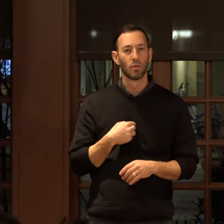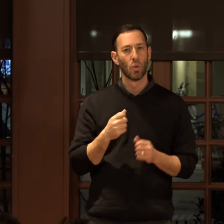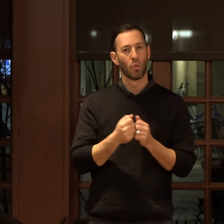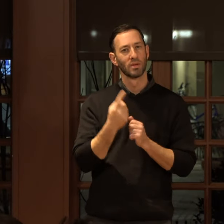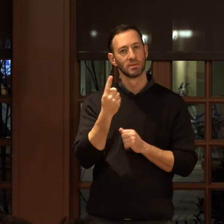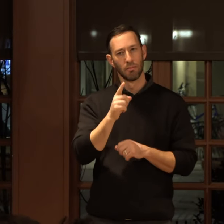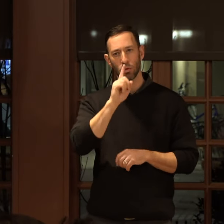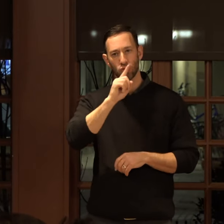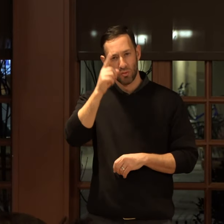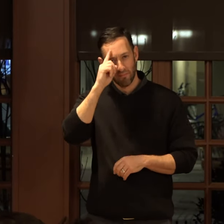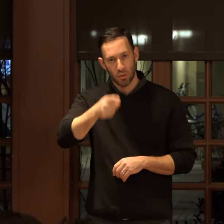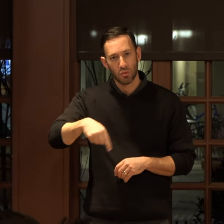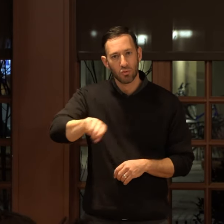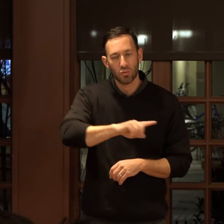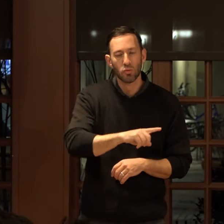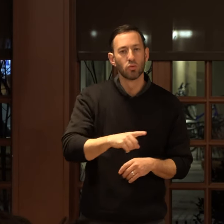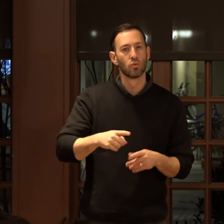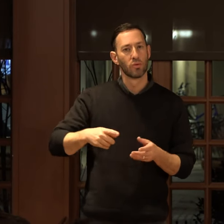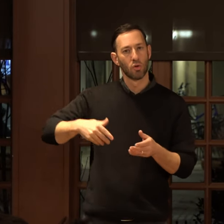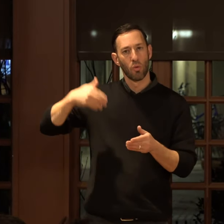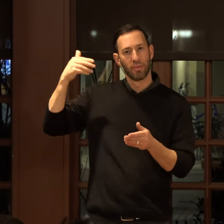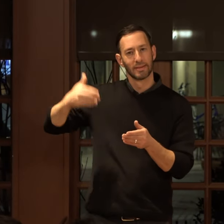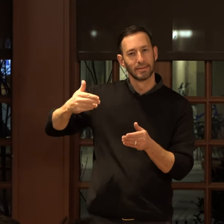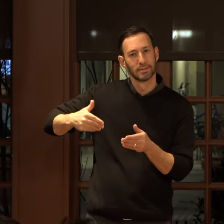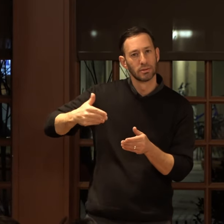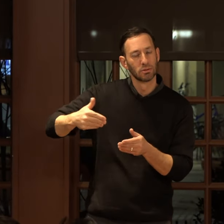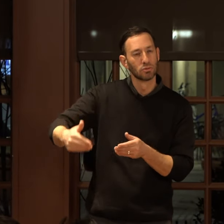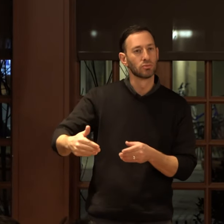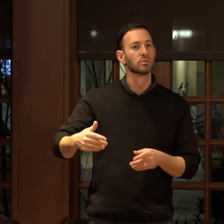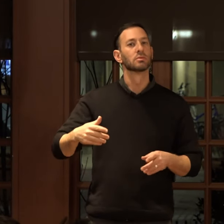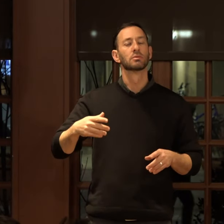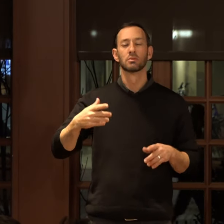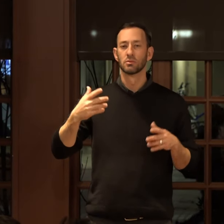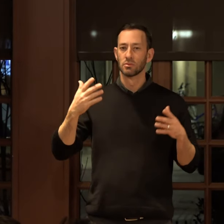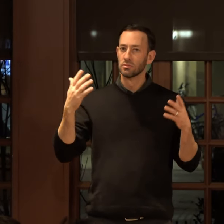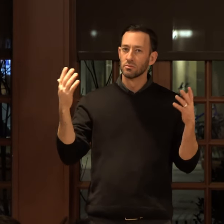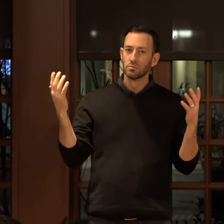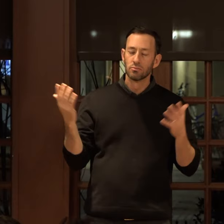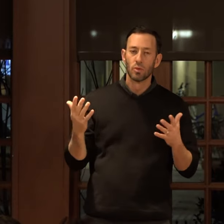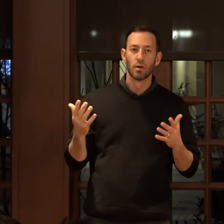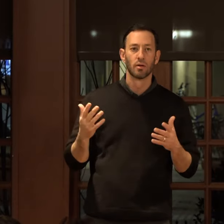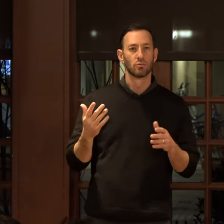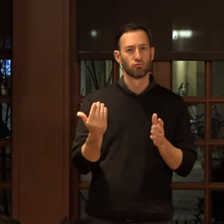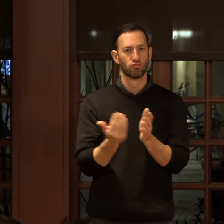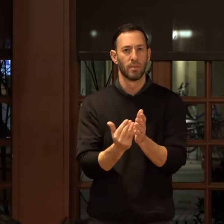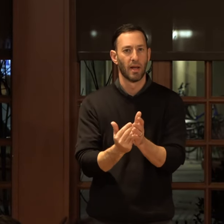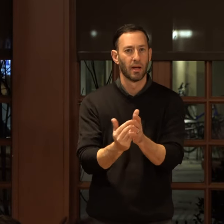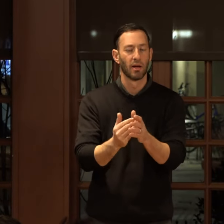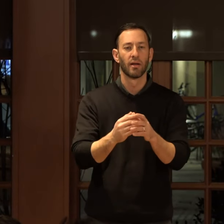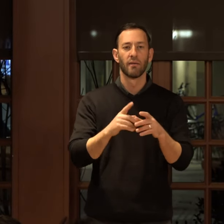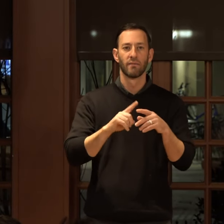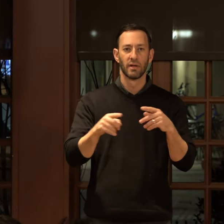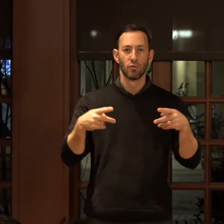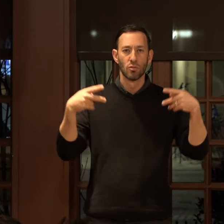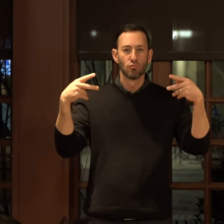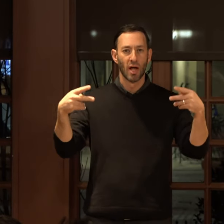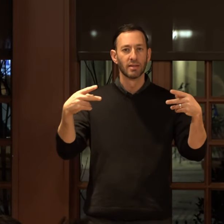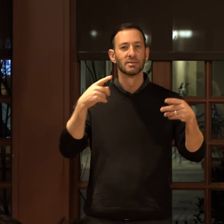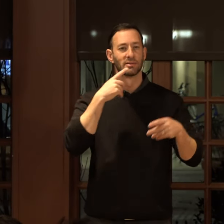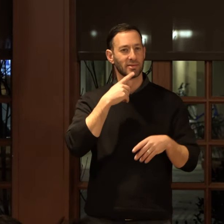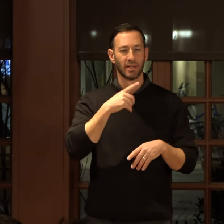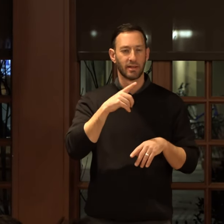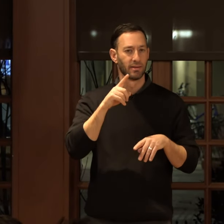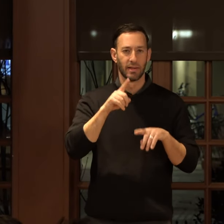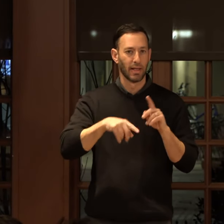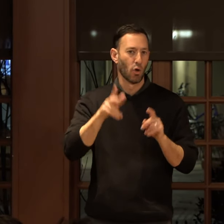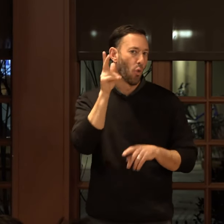with something that is true for you? And so this series comes, um, in the form of, uh, repetitive brackets that say inaudible. Kind of